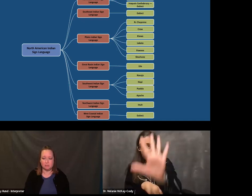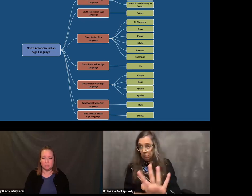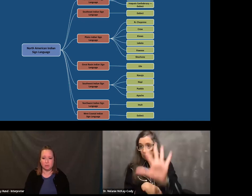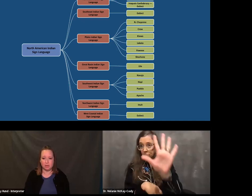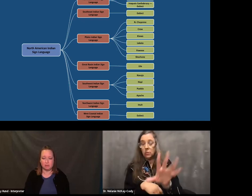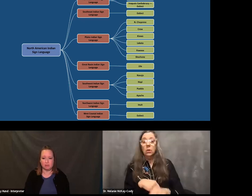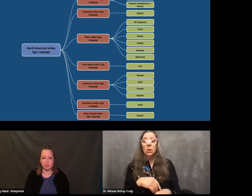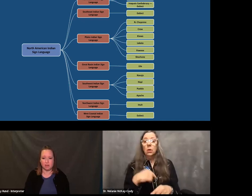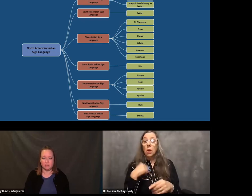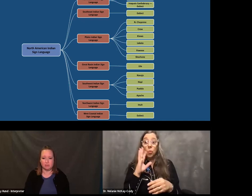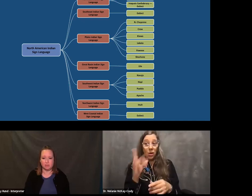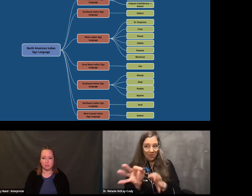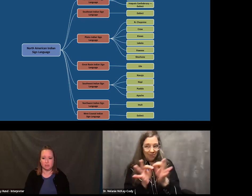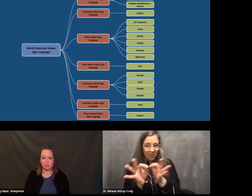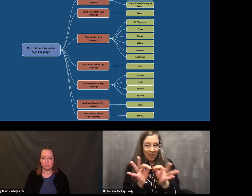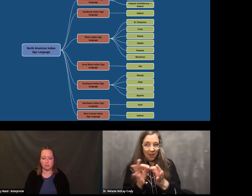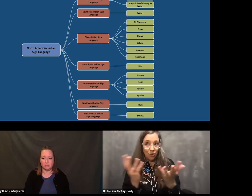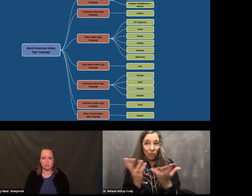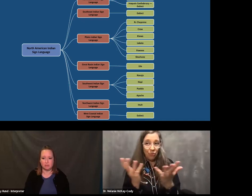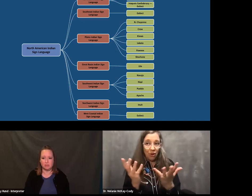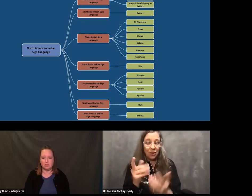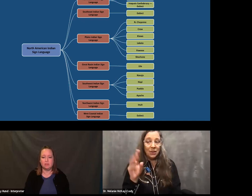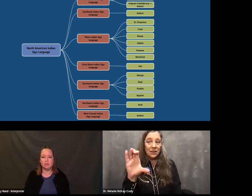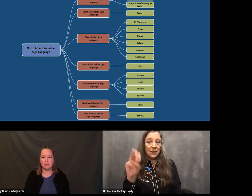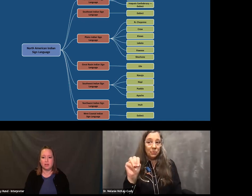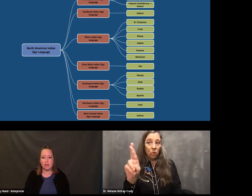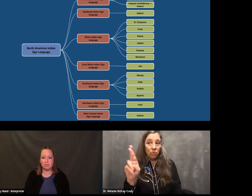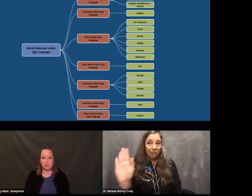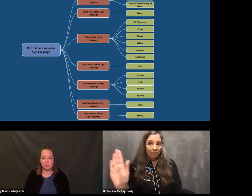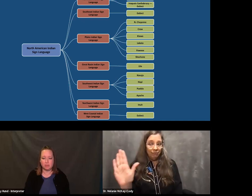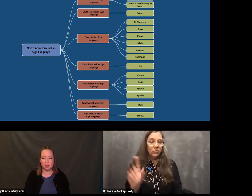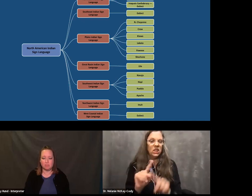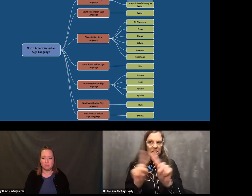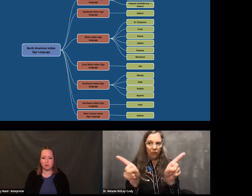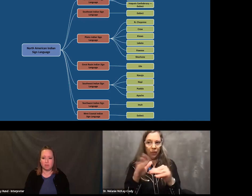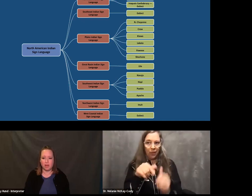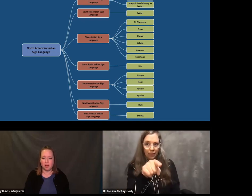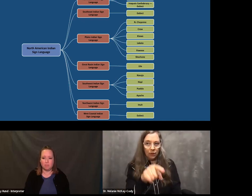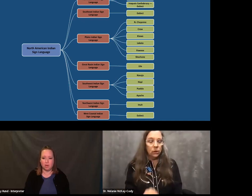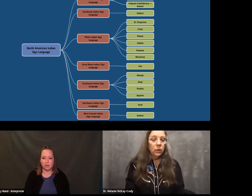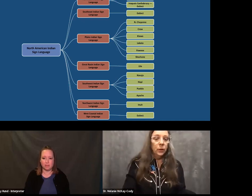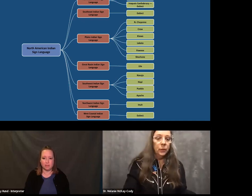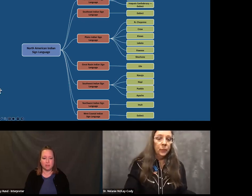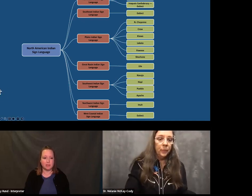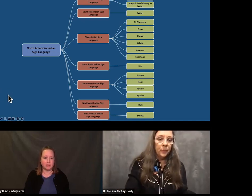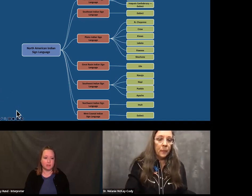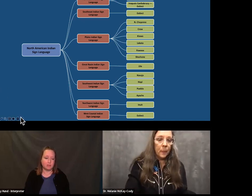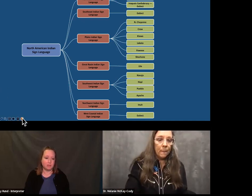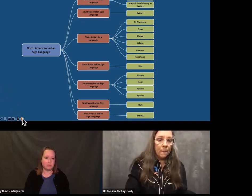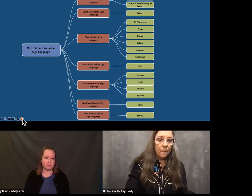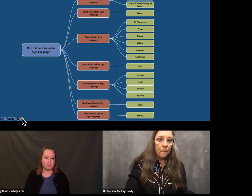signs between their signed languages. And I am going to talk more about what